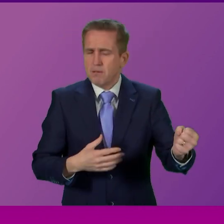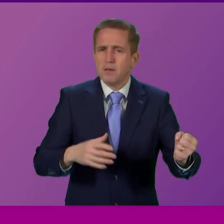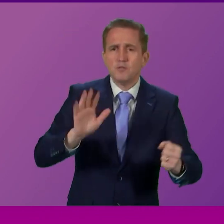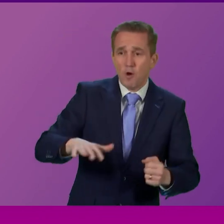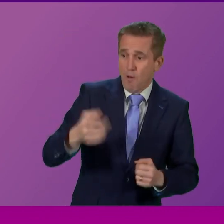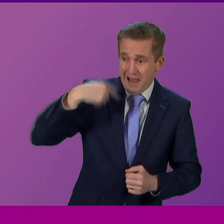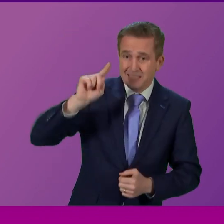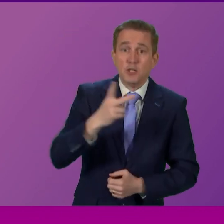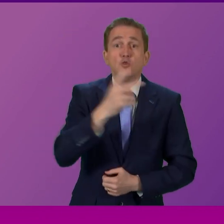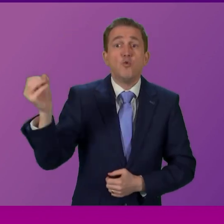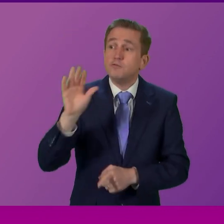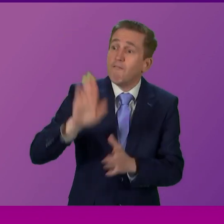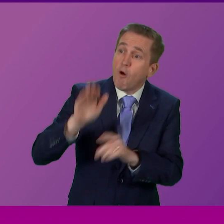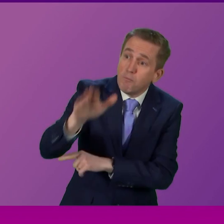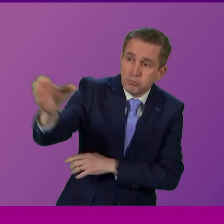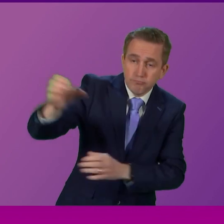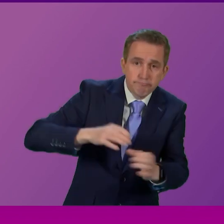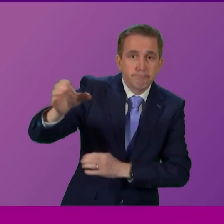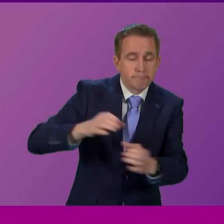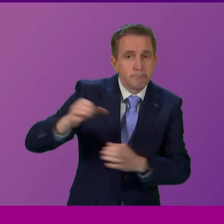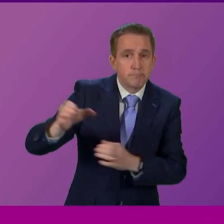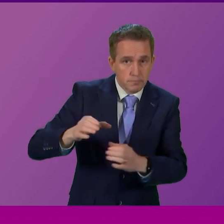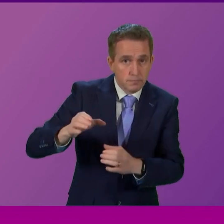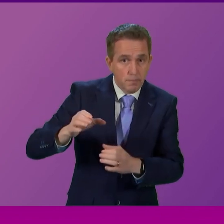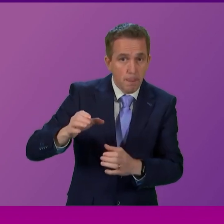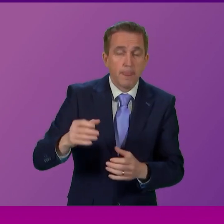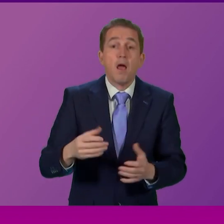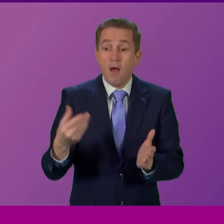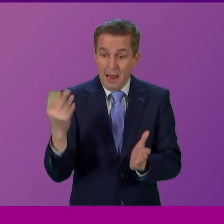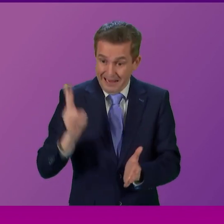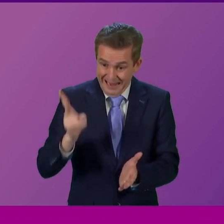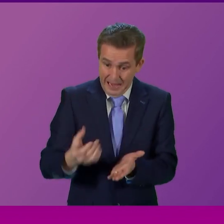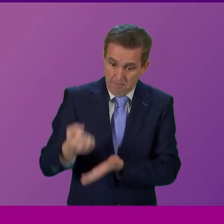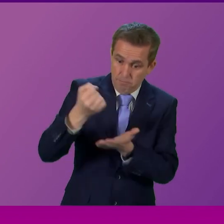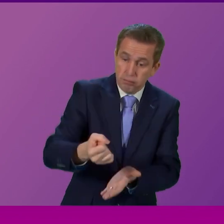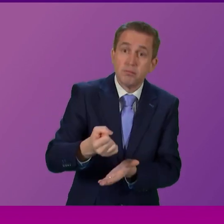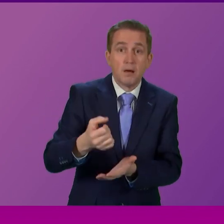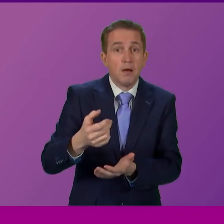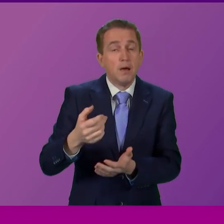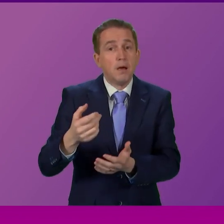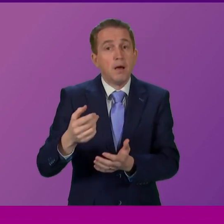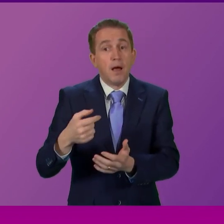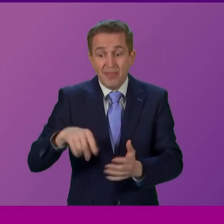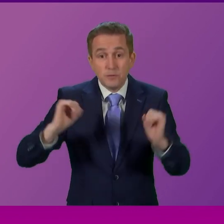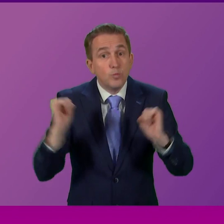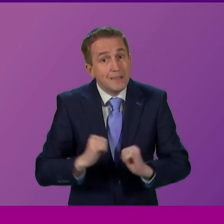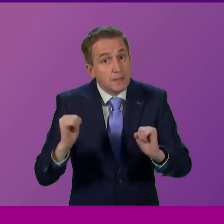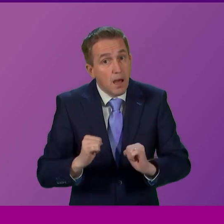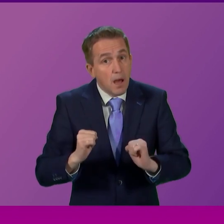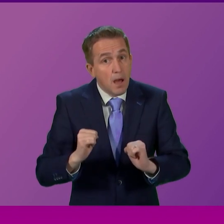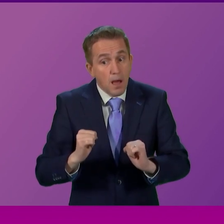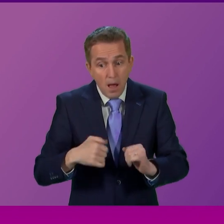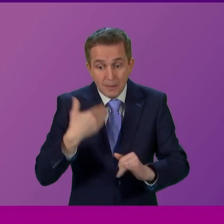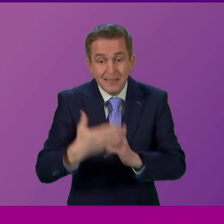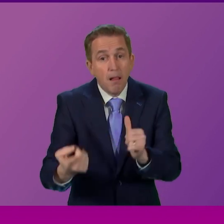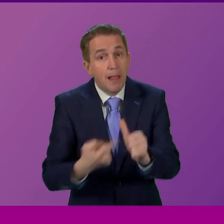we promised to recruit 200 nurses. Last winter that funding was recurring. exceeded that and for this winter we have said up until